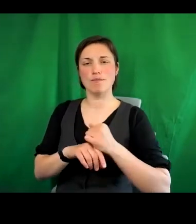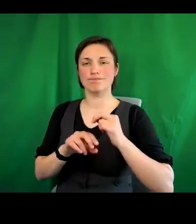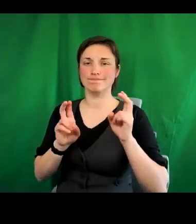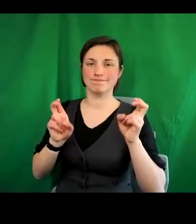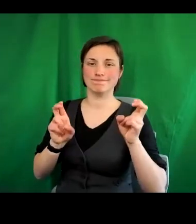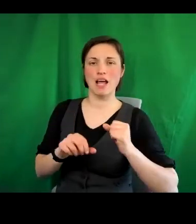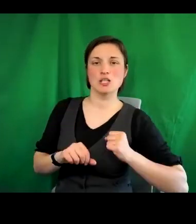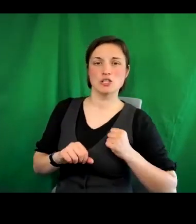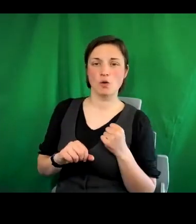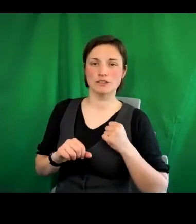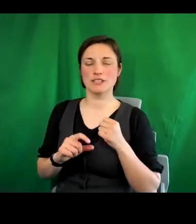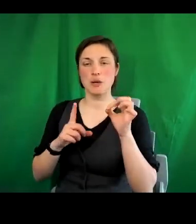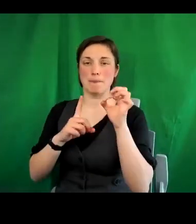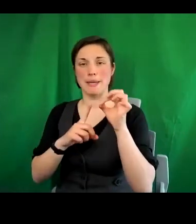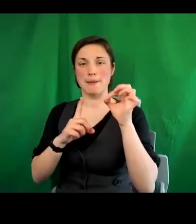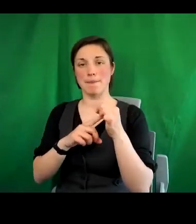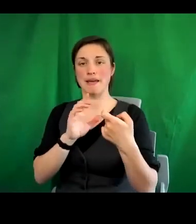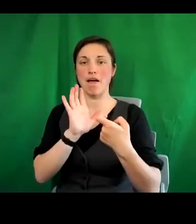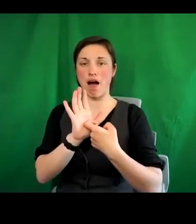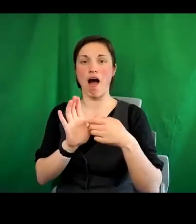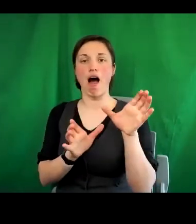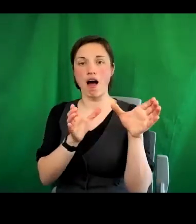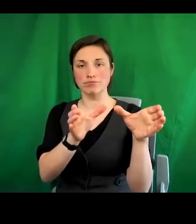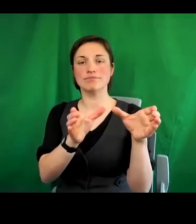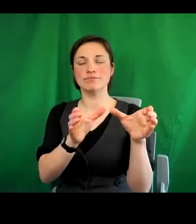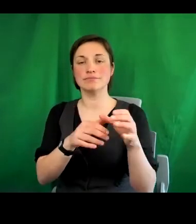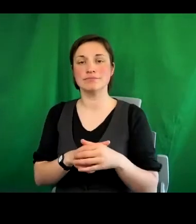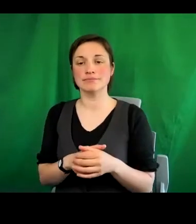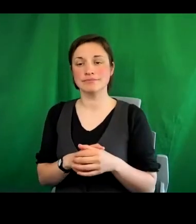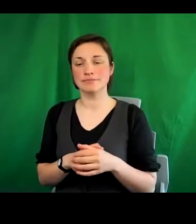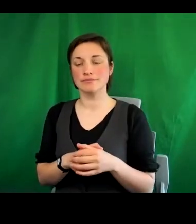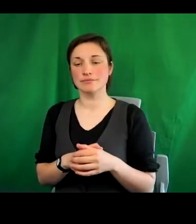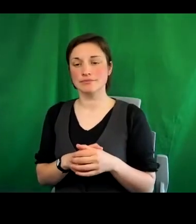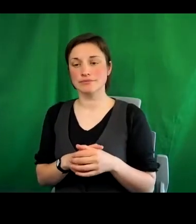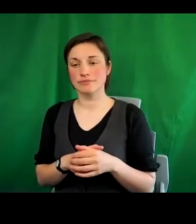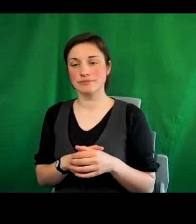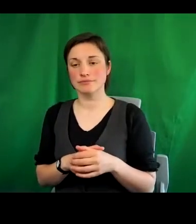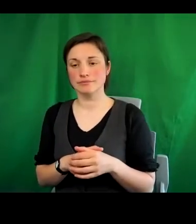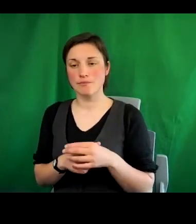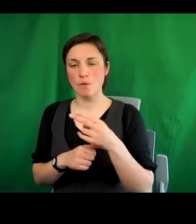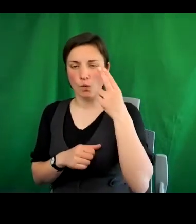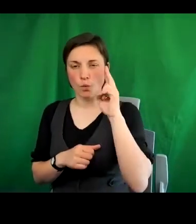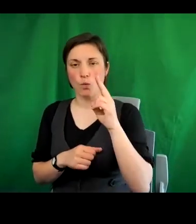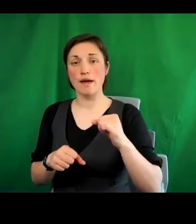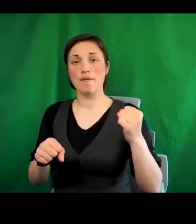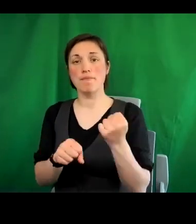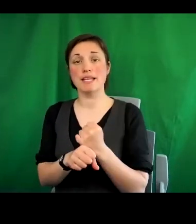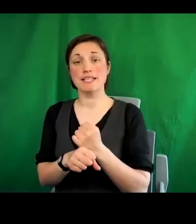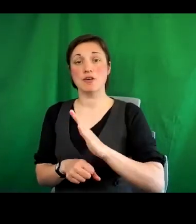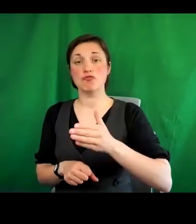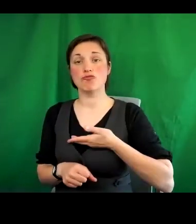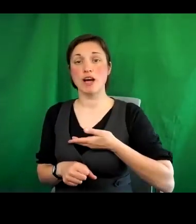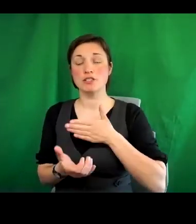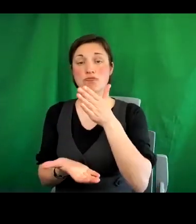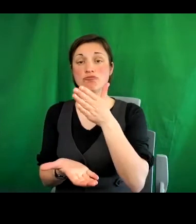really, just recently, now in operation, called Making Rights Real. And this is